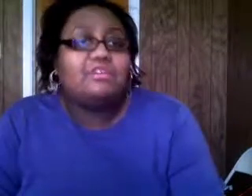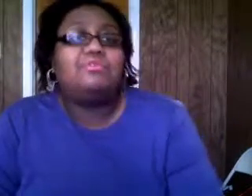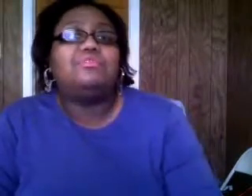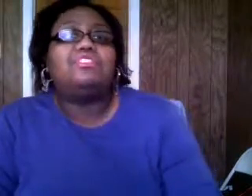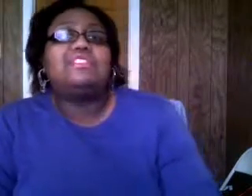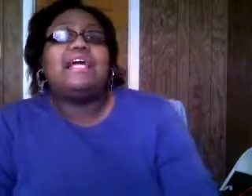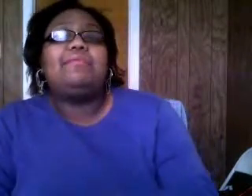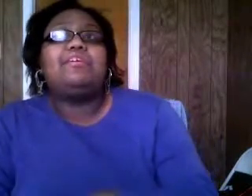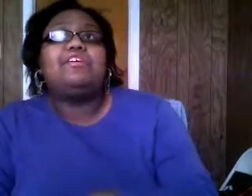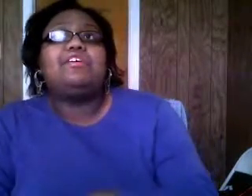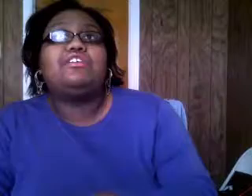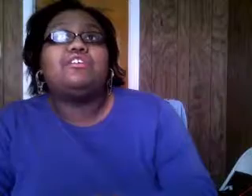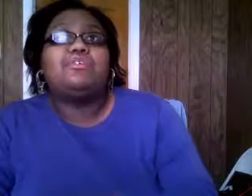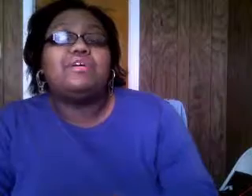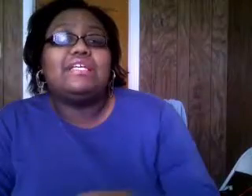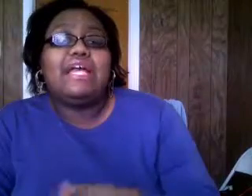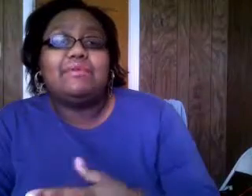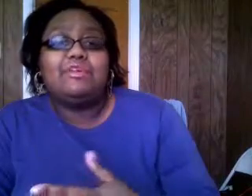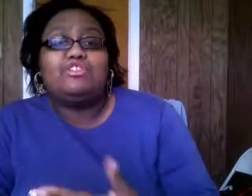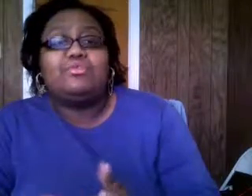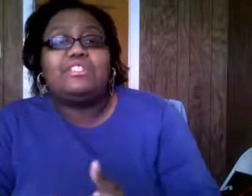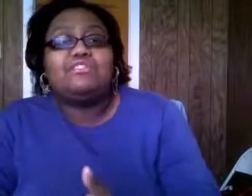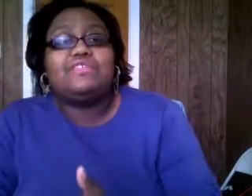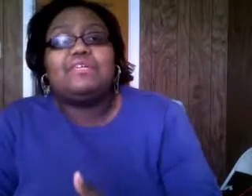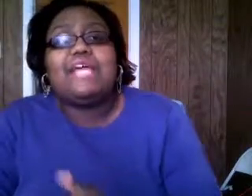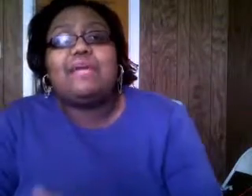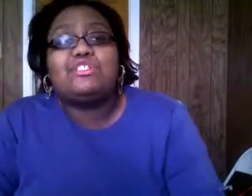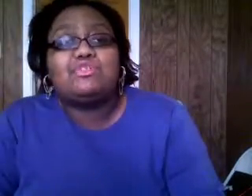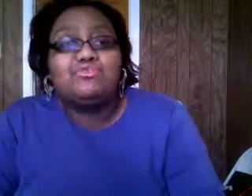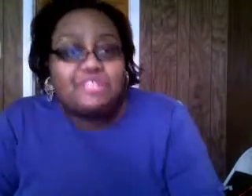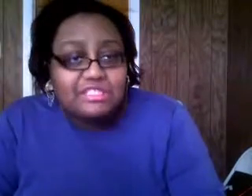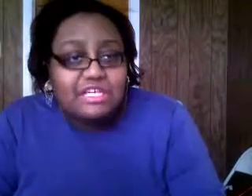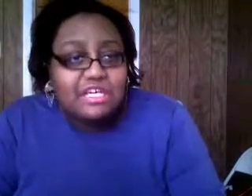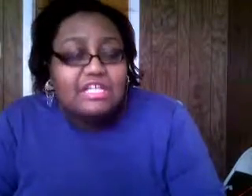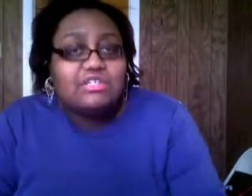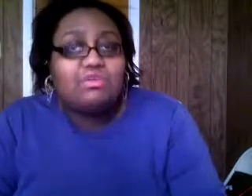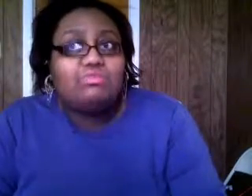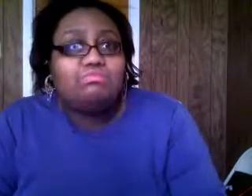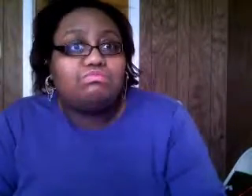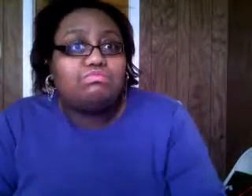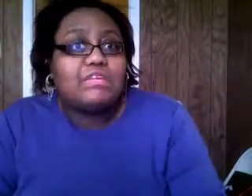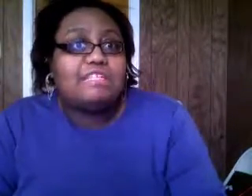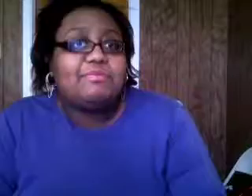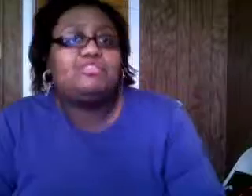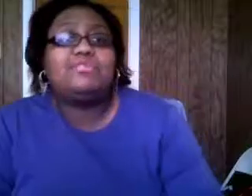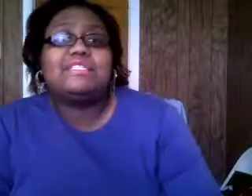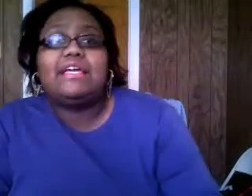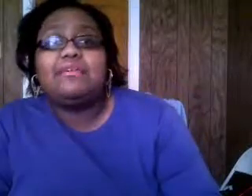know when jesus came here you know he came here to be a servant he became a servant so he especially do the same